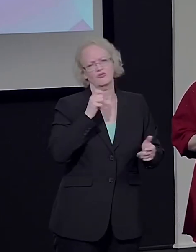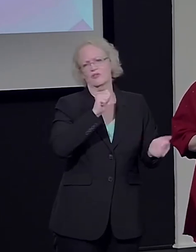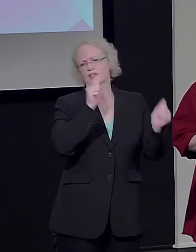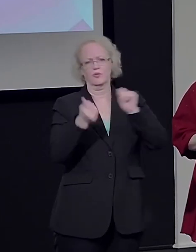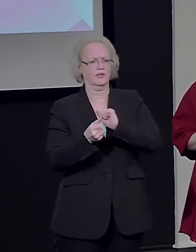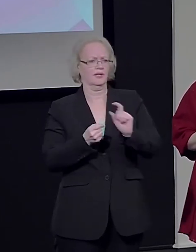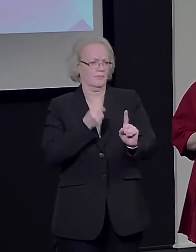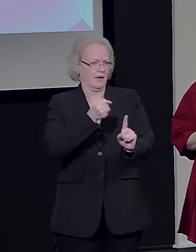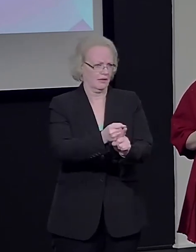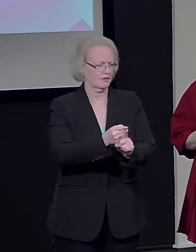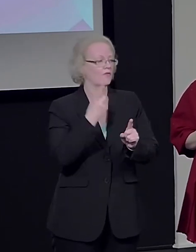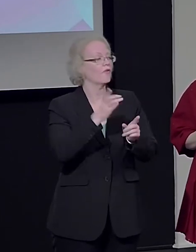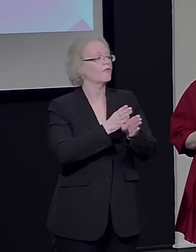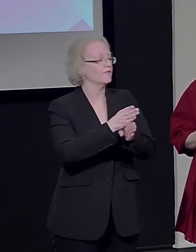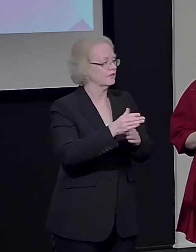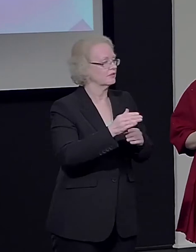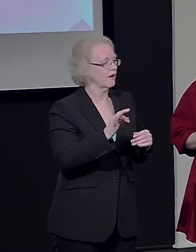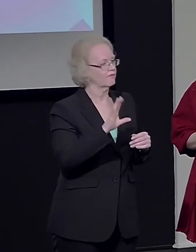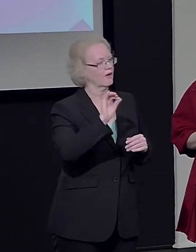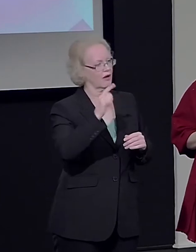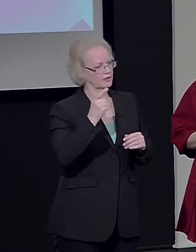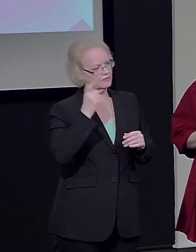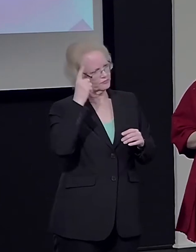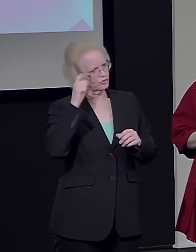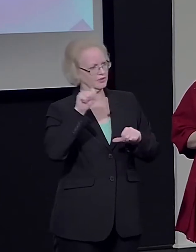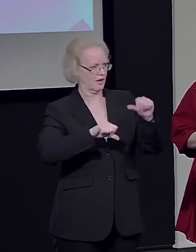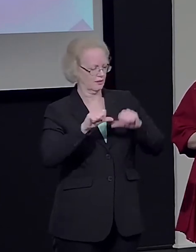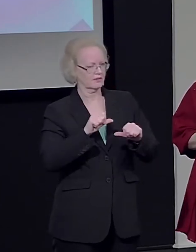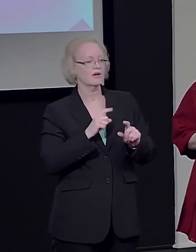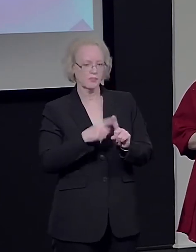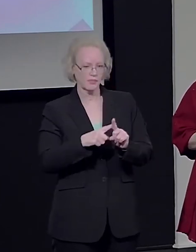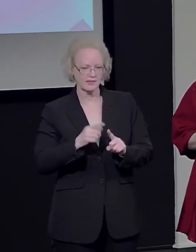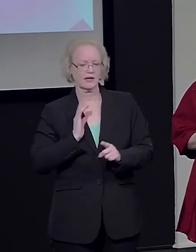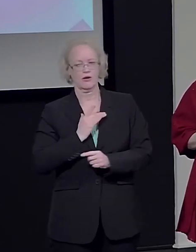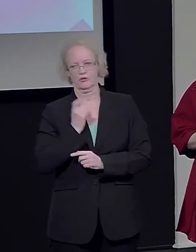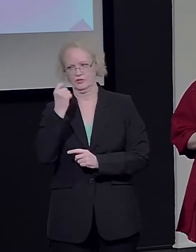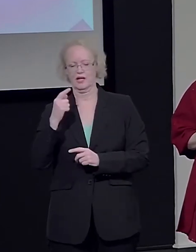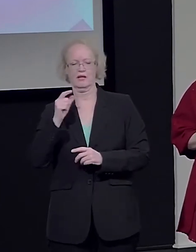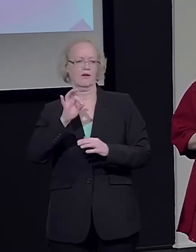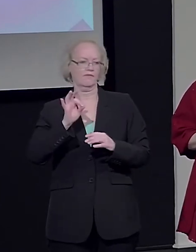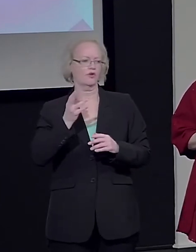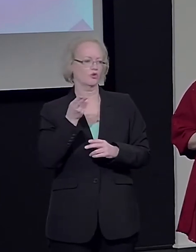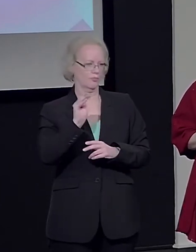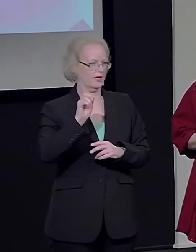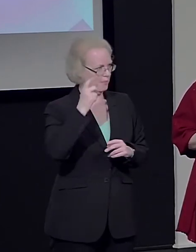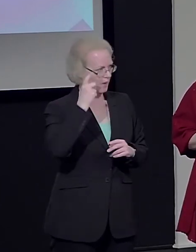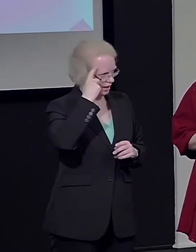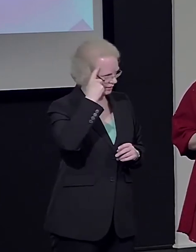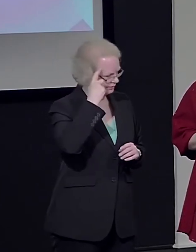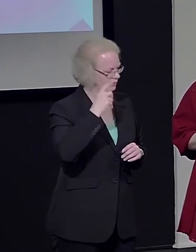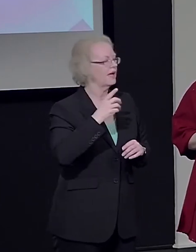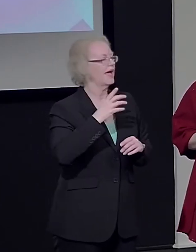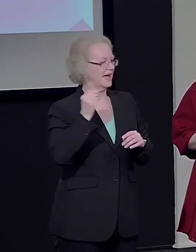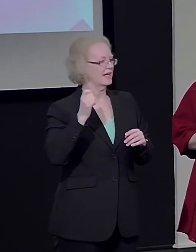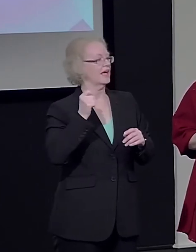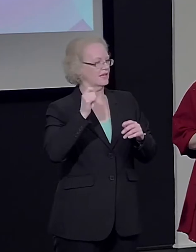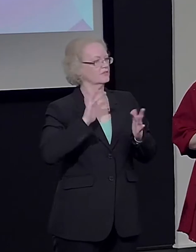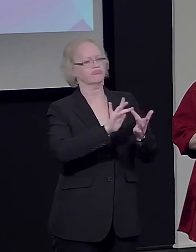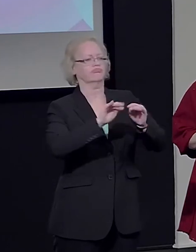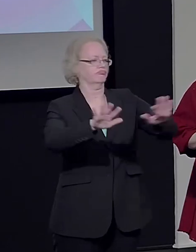on the field of cognitive neuroscience and our understanding of the human mind, but has also reached the general audience.